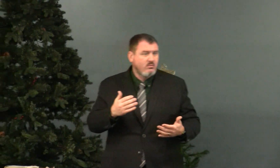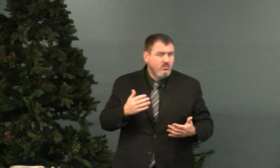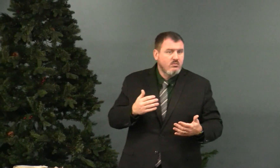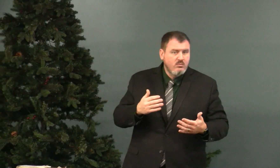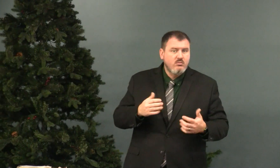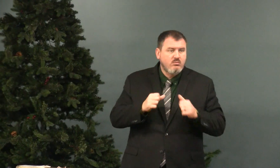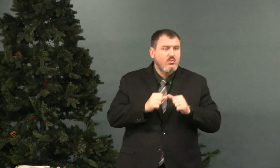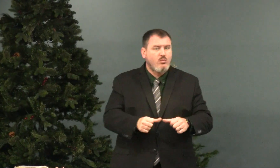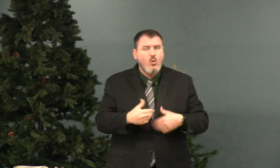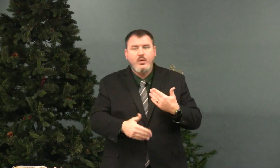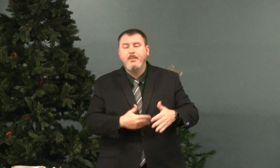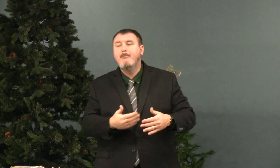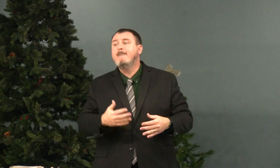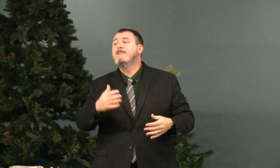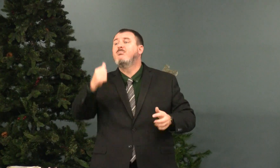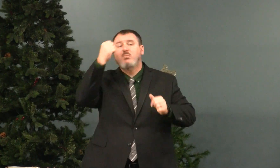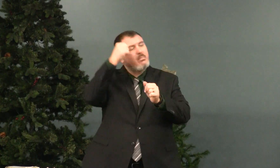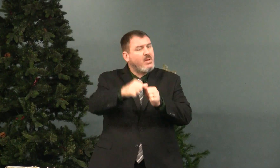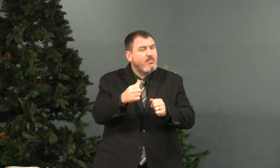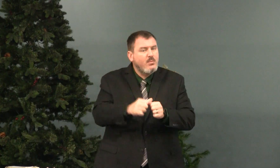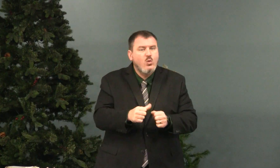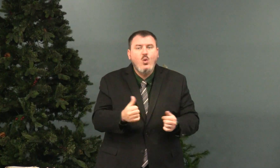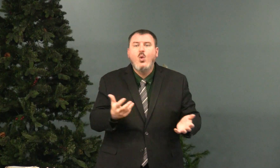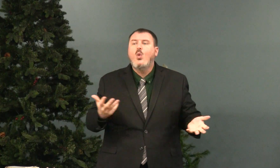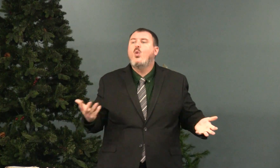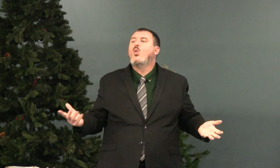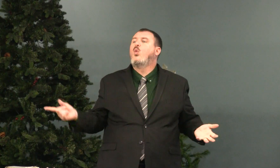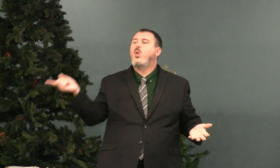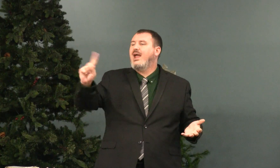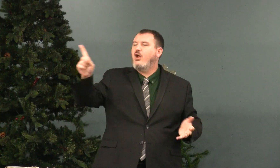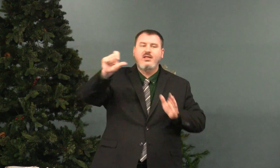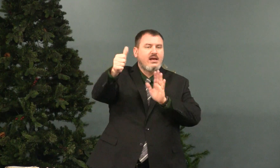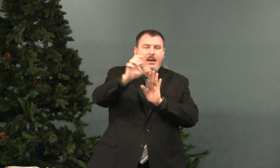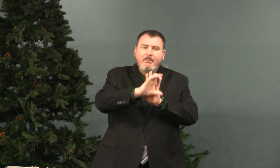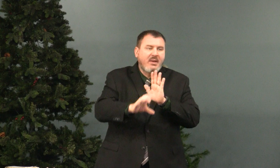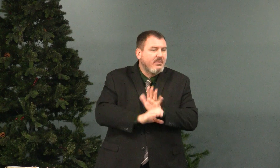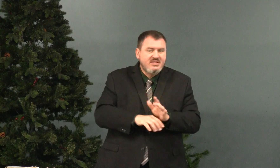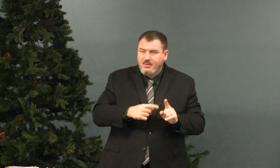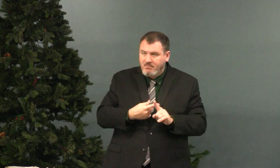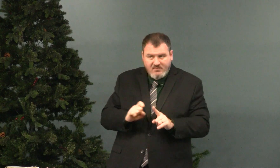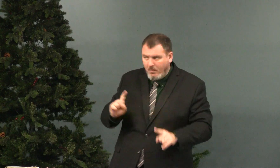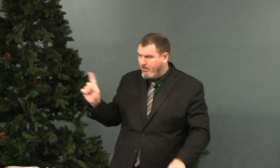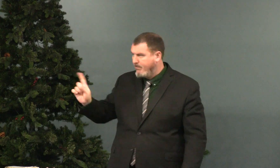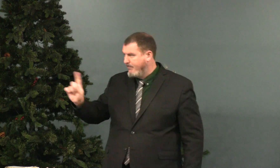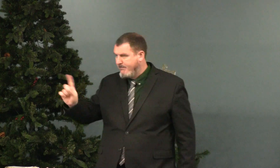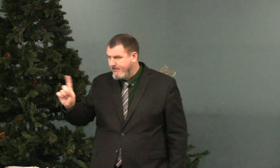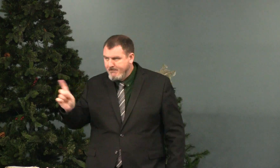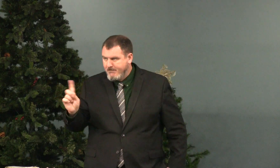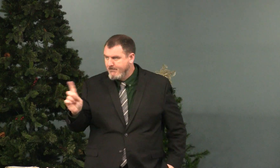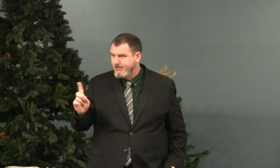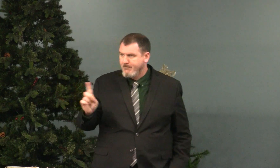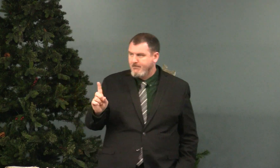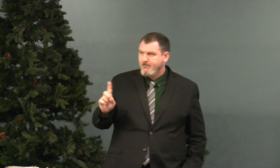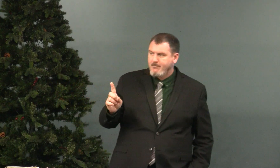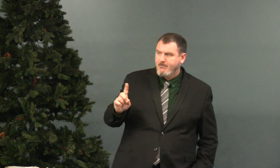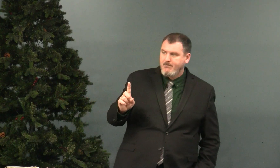and keep going. Remember, where are the Ten Commandments found? Where are they from?